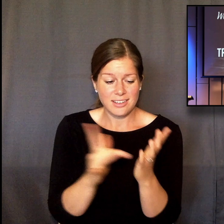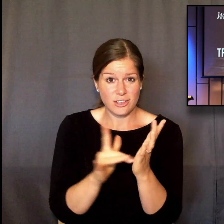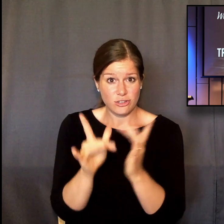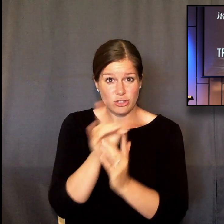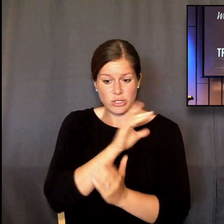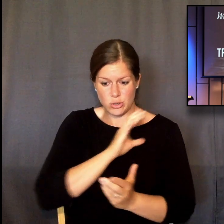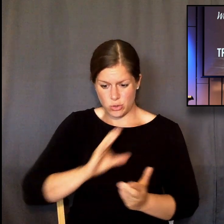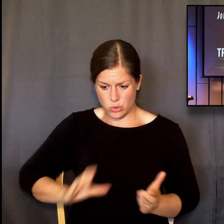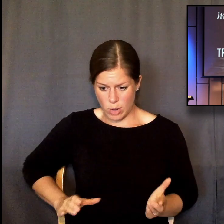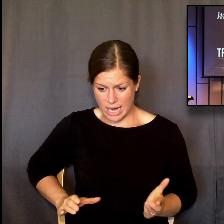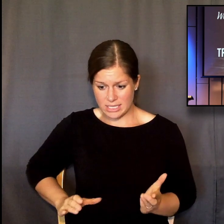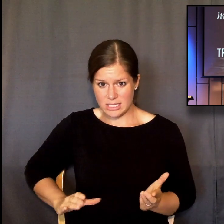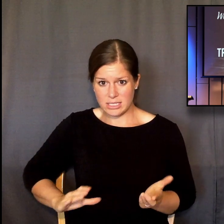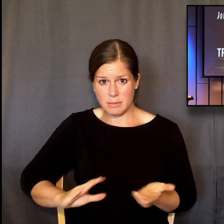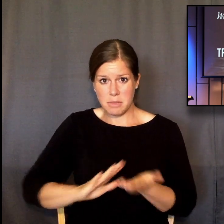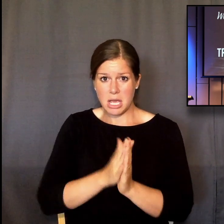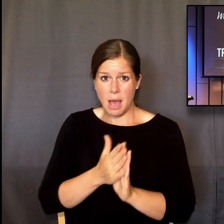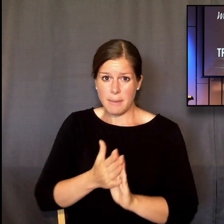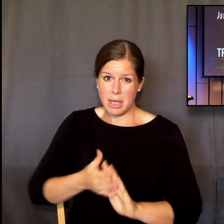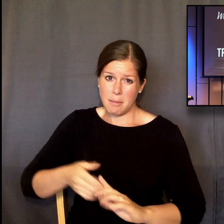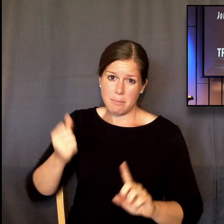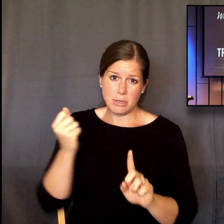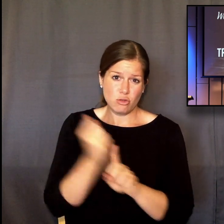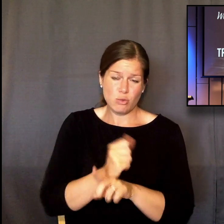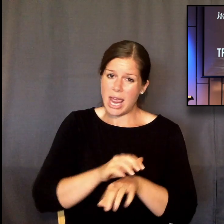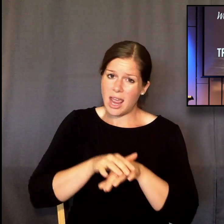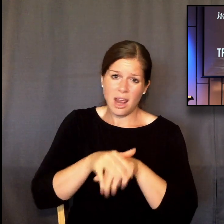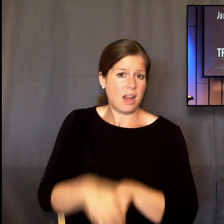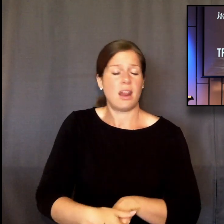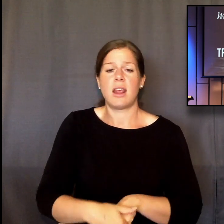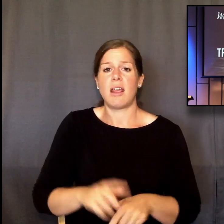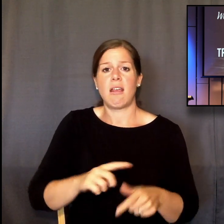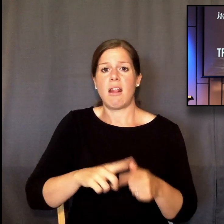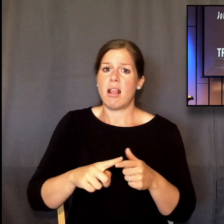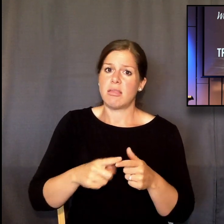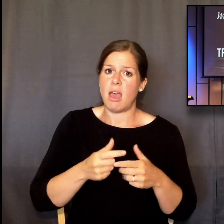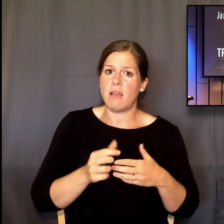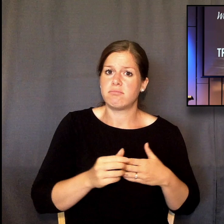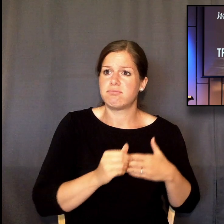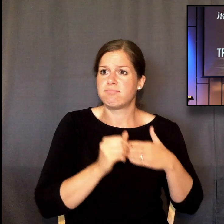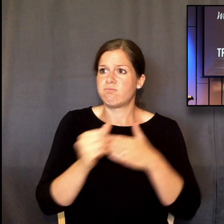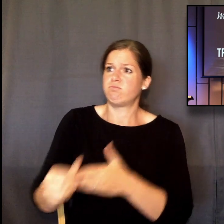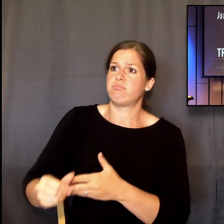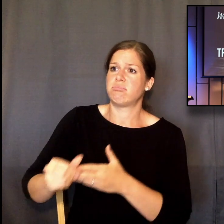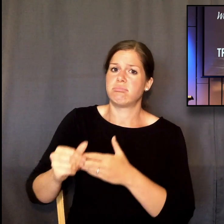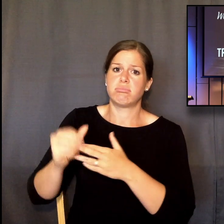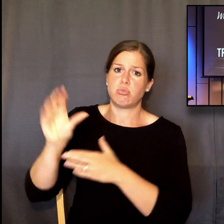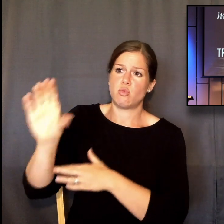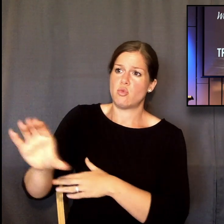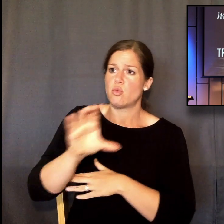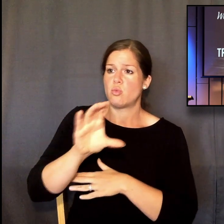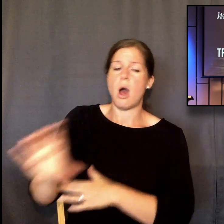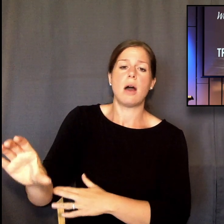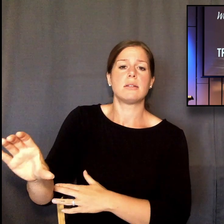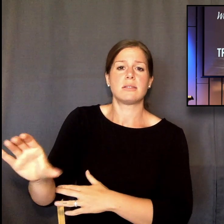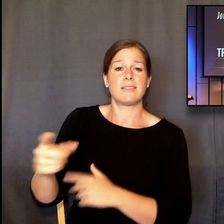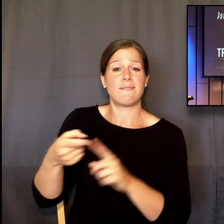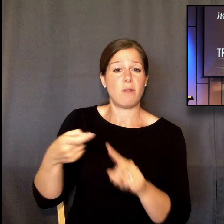and hatred of the Jewish leaders, the betrayal of Judas, the hiding of the disciples, the torture, mockery, and crucifixion by Roman